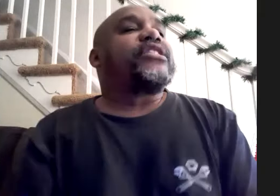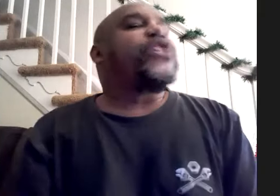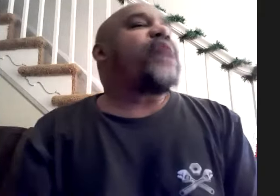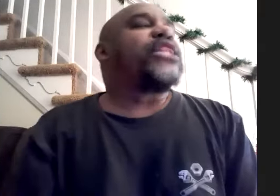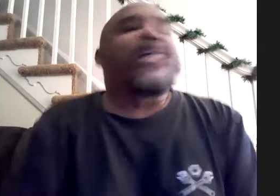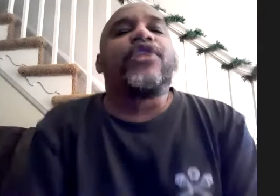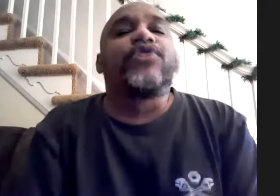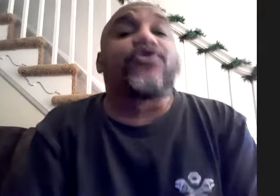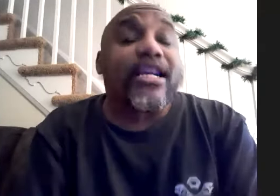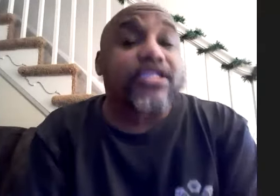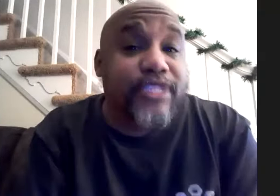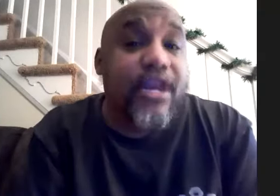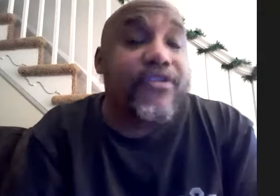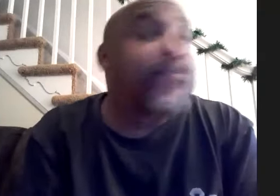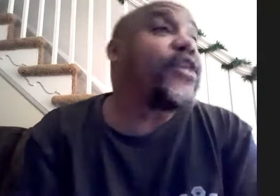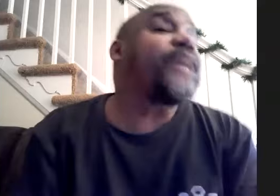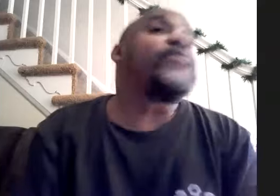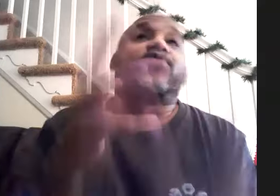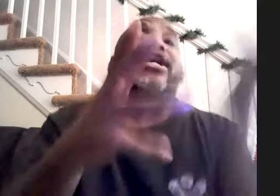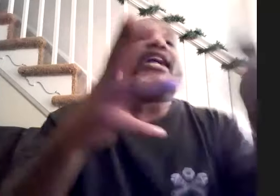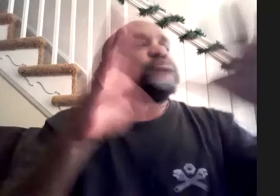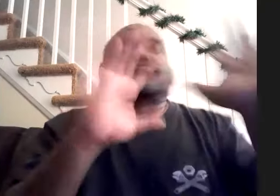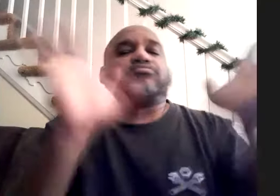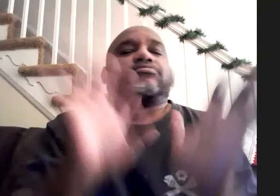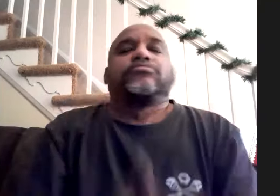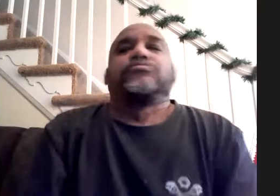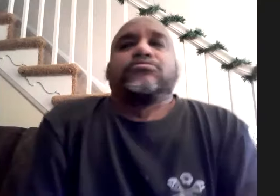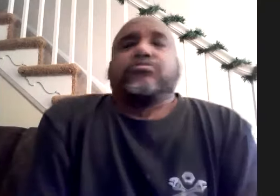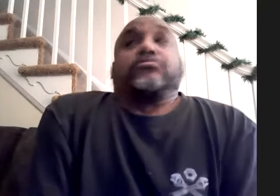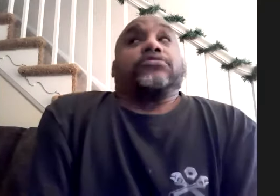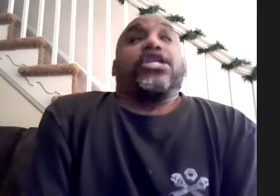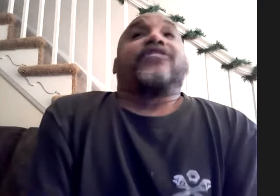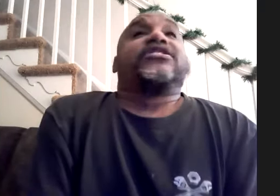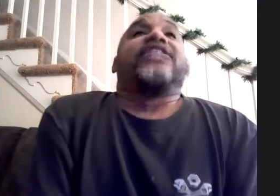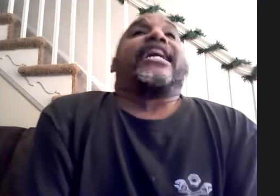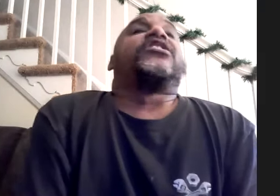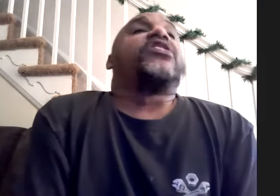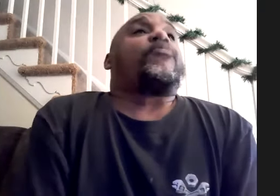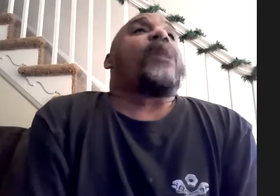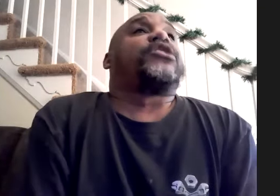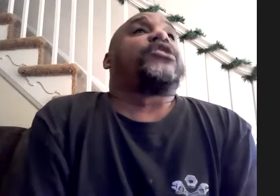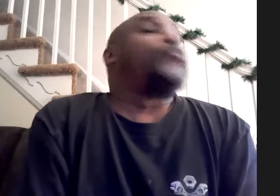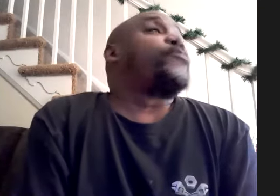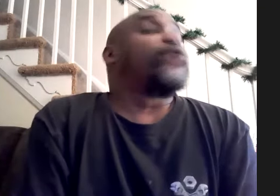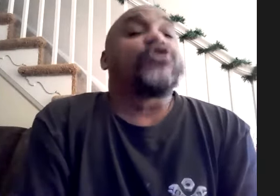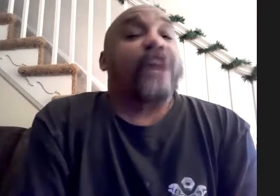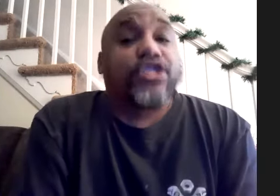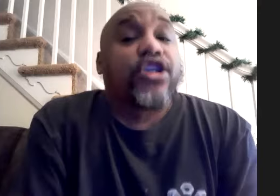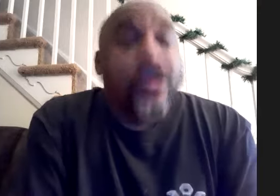then you had leon who was writing some stuff it was funny leon leon does not get enough props as both a producer and a songwriter